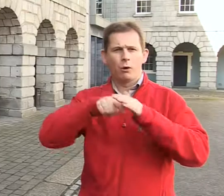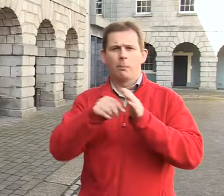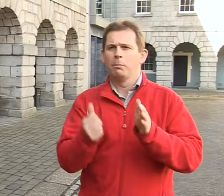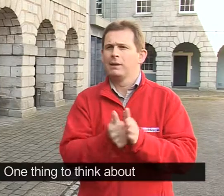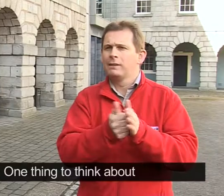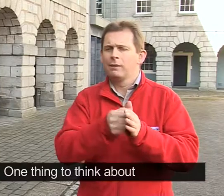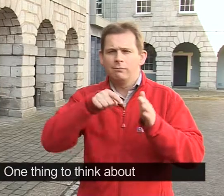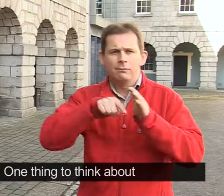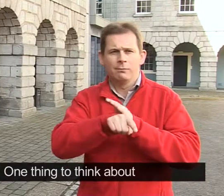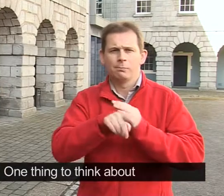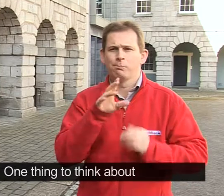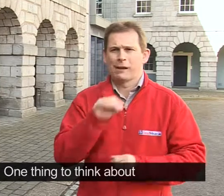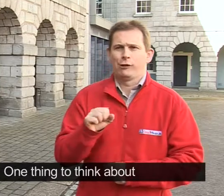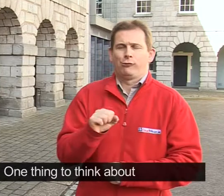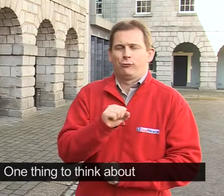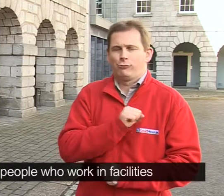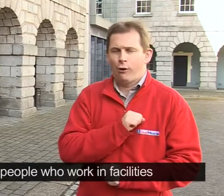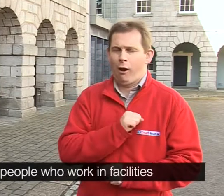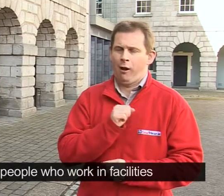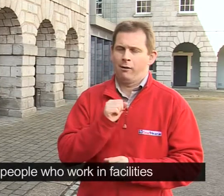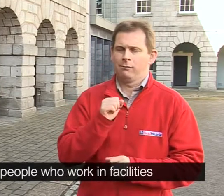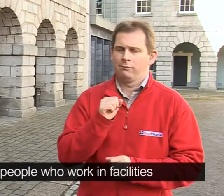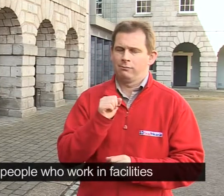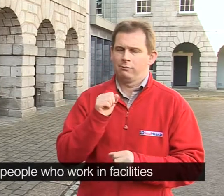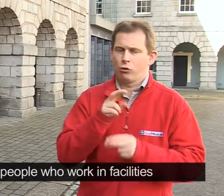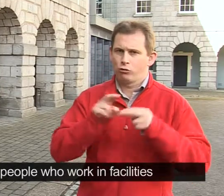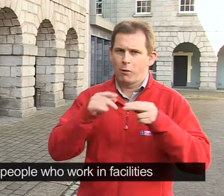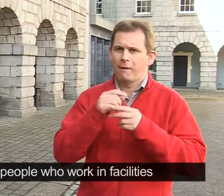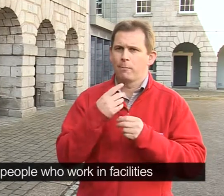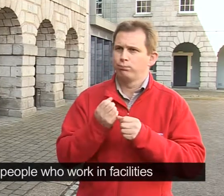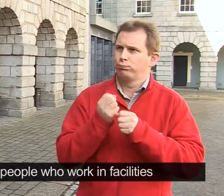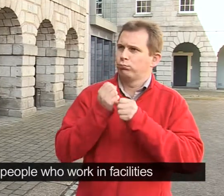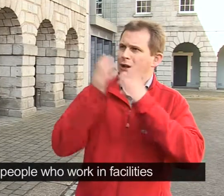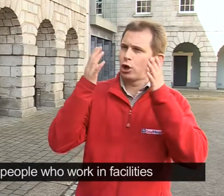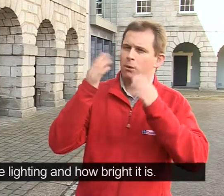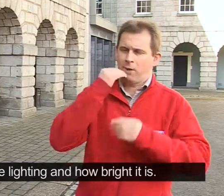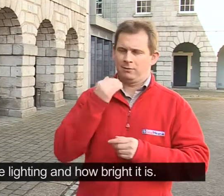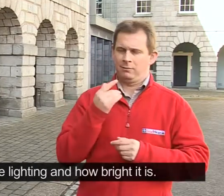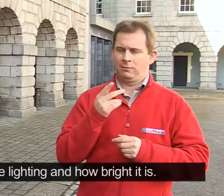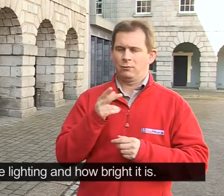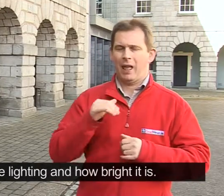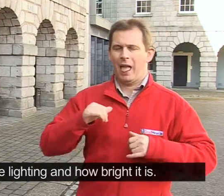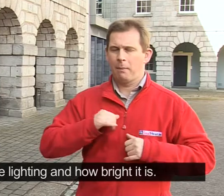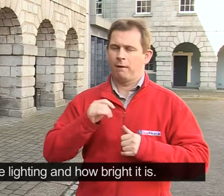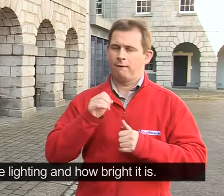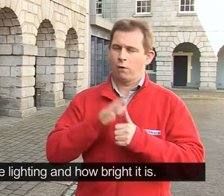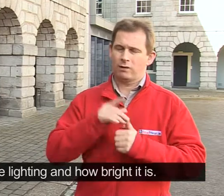One thing to think about for people who work in facilities is the lighting and how bright it is.